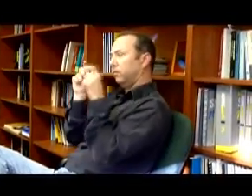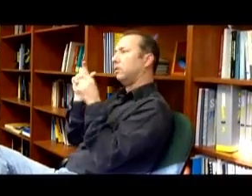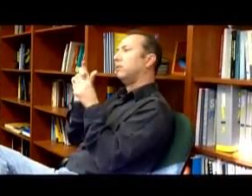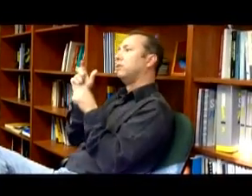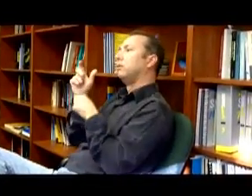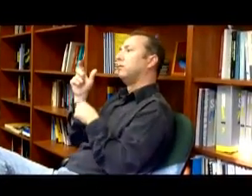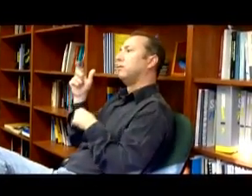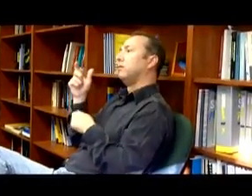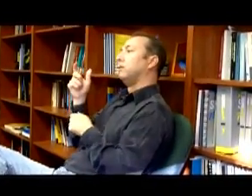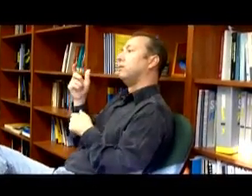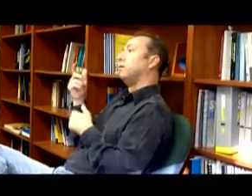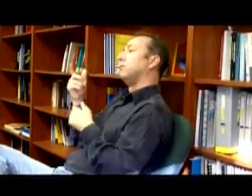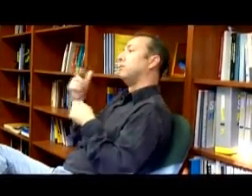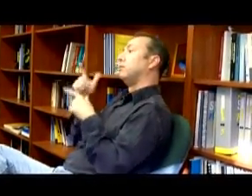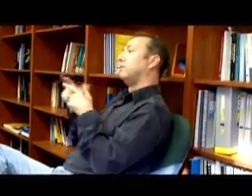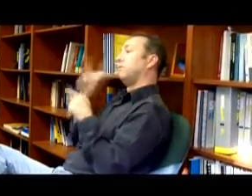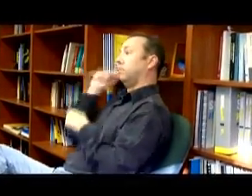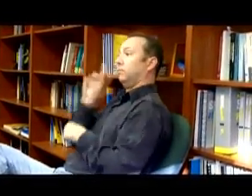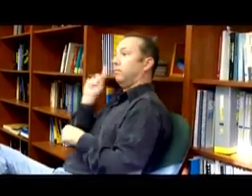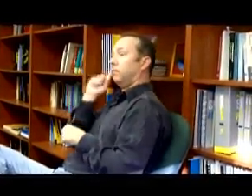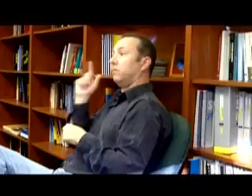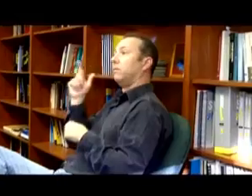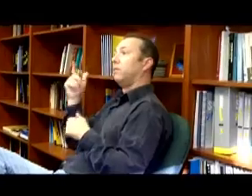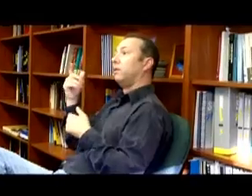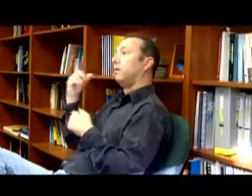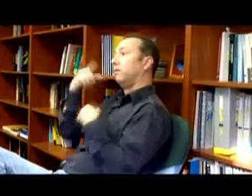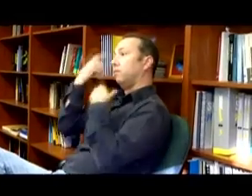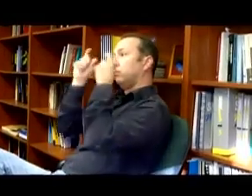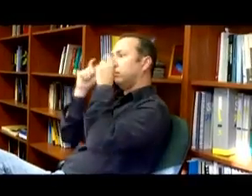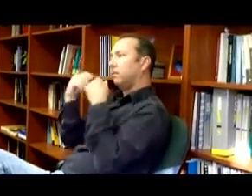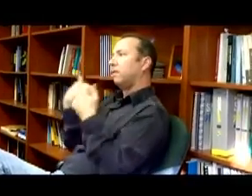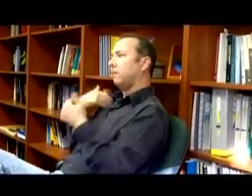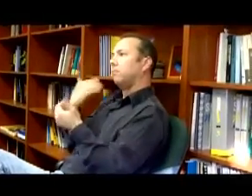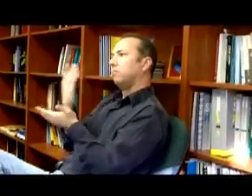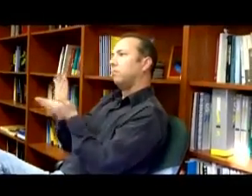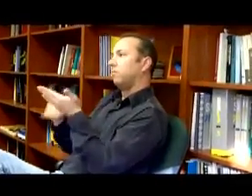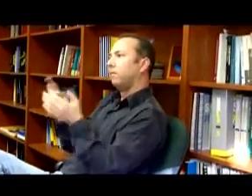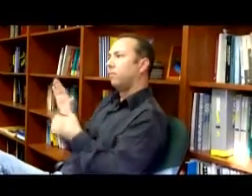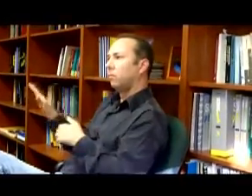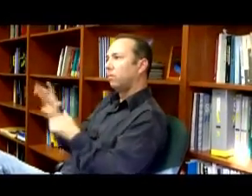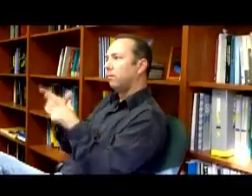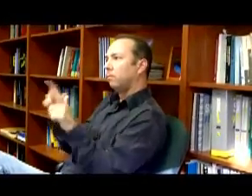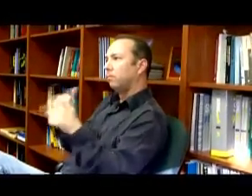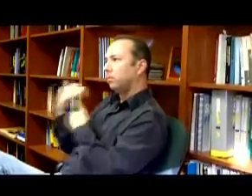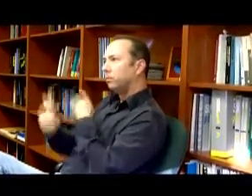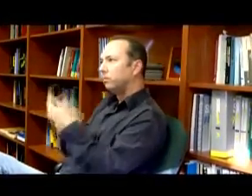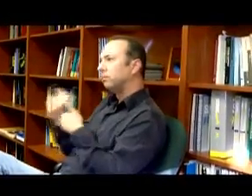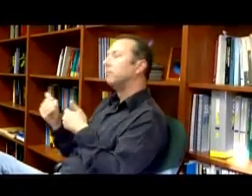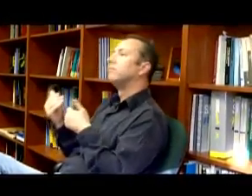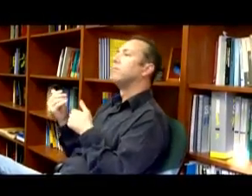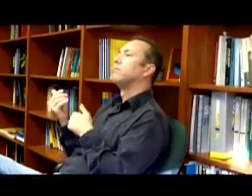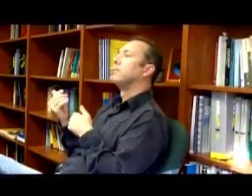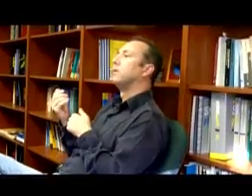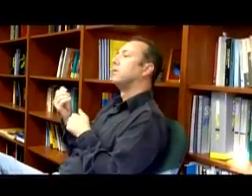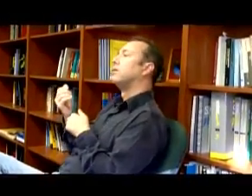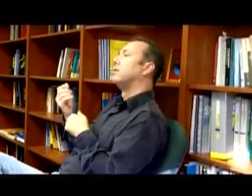observe facial expressions that have a linguistic meaning,